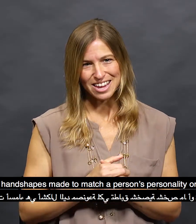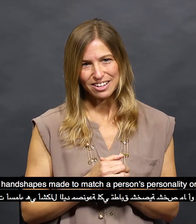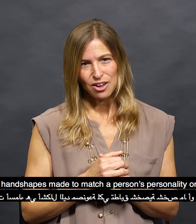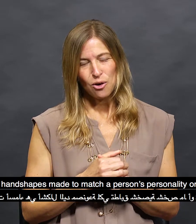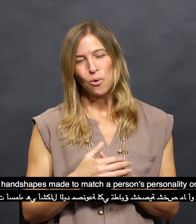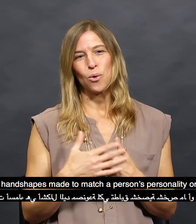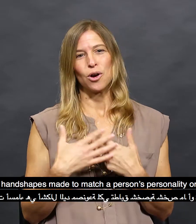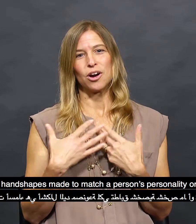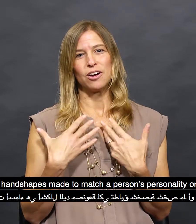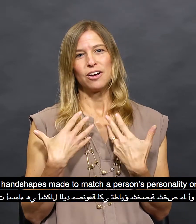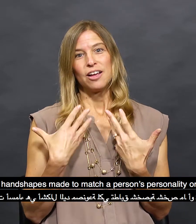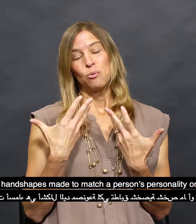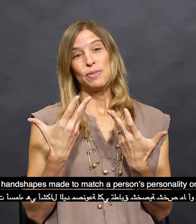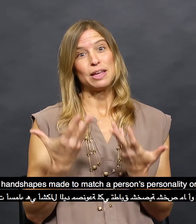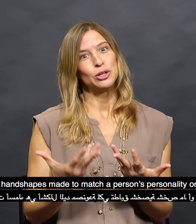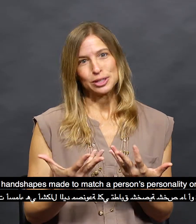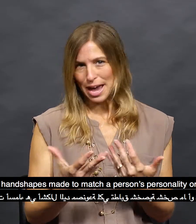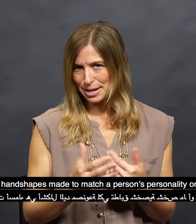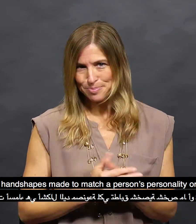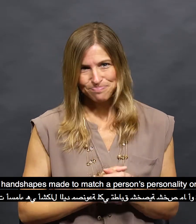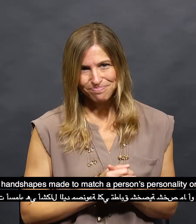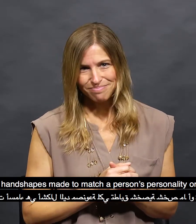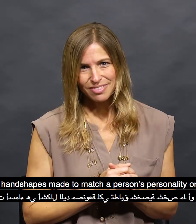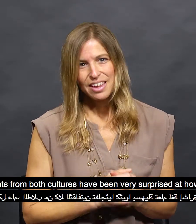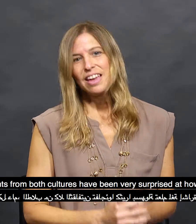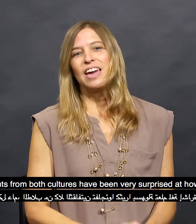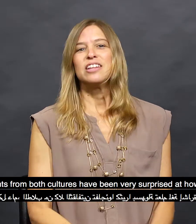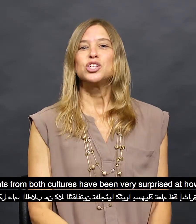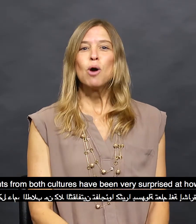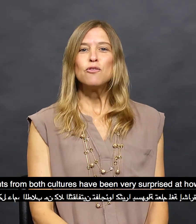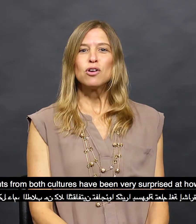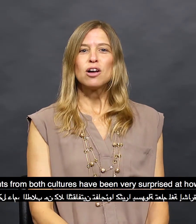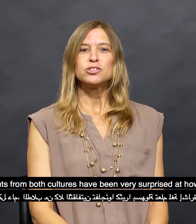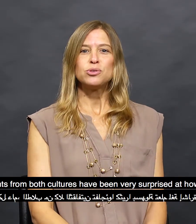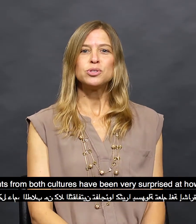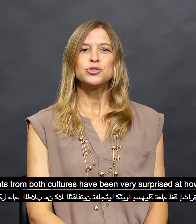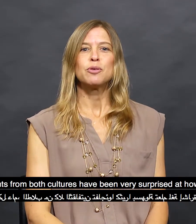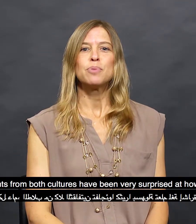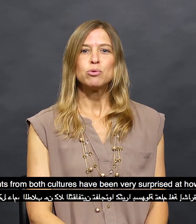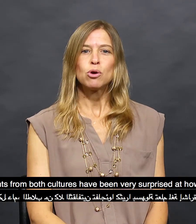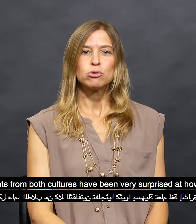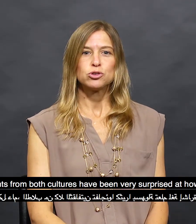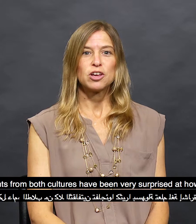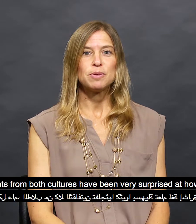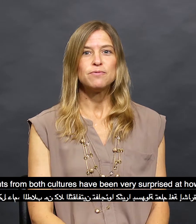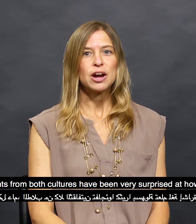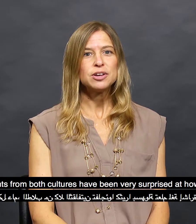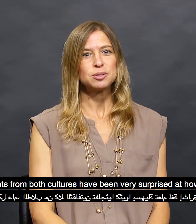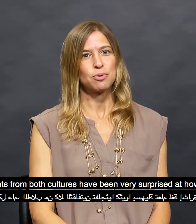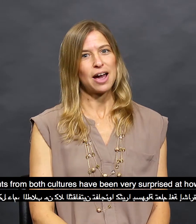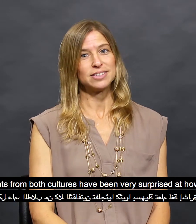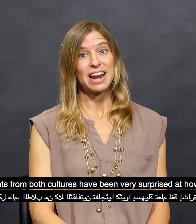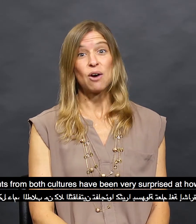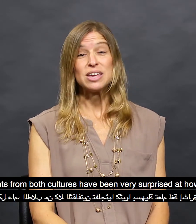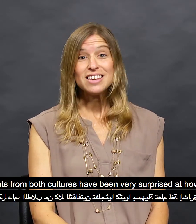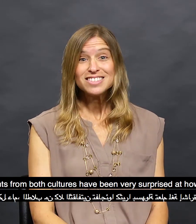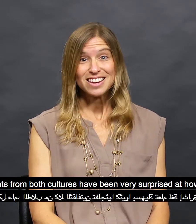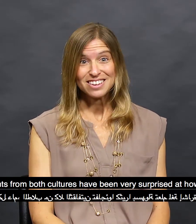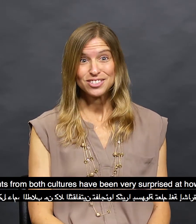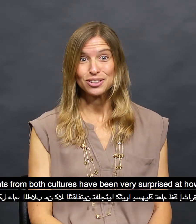or what they look like. And so overall, students from both cultures have been very surprised at how easy it is to